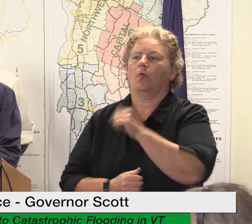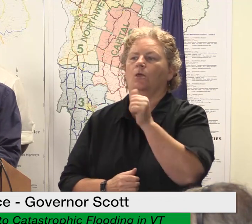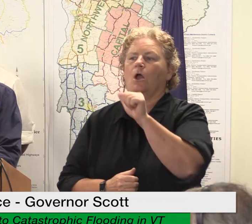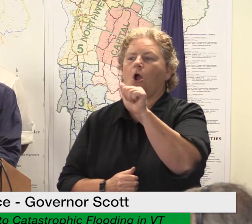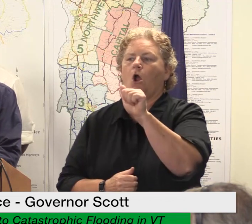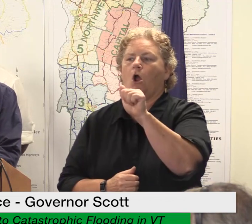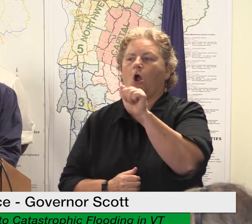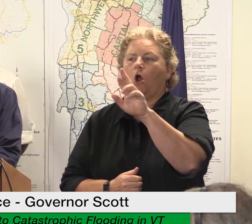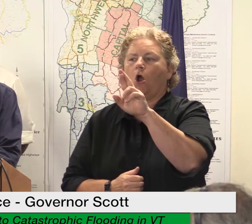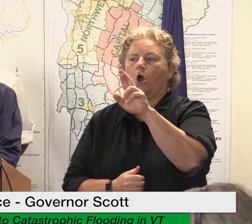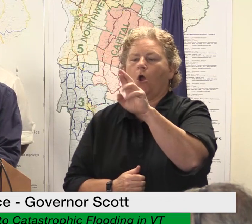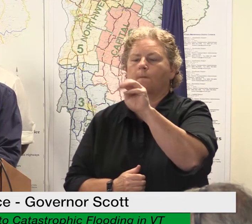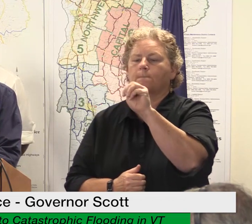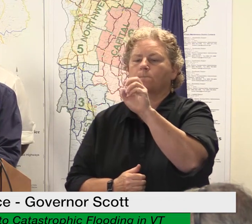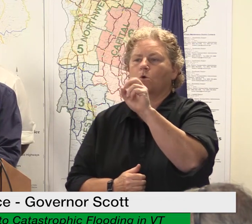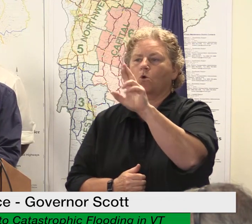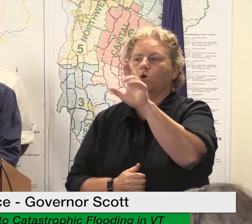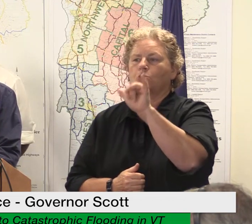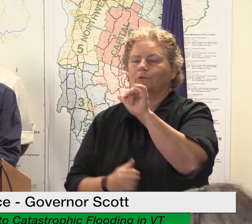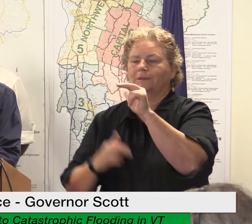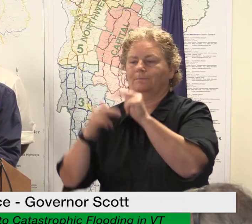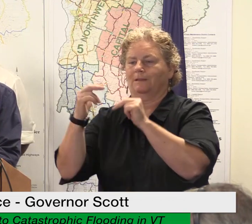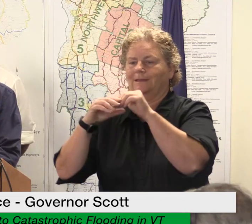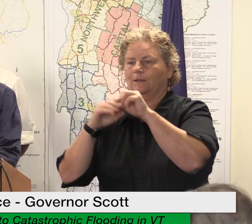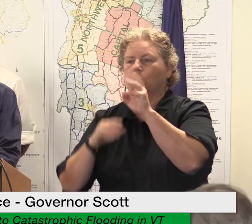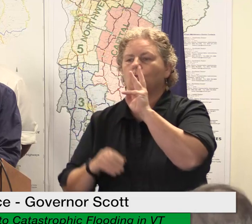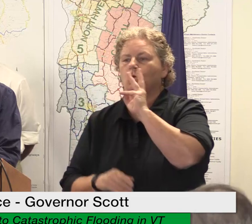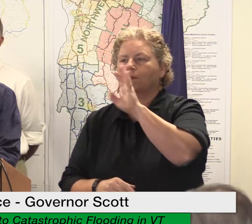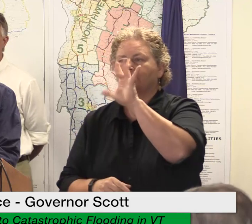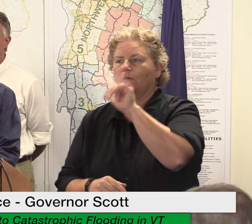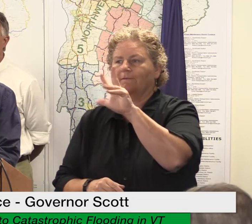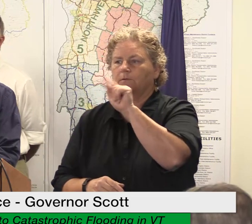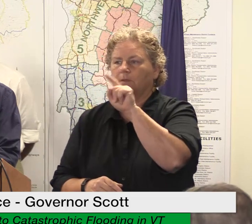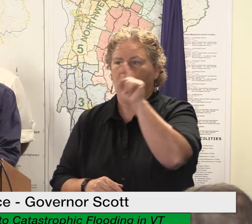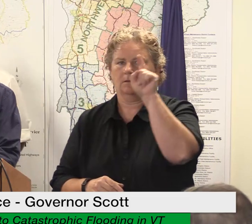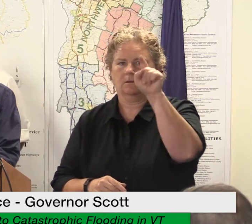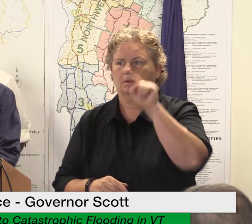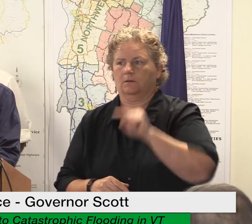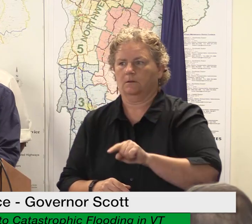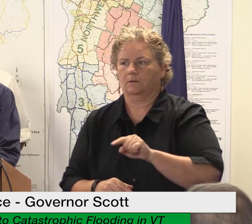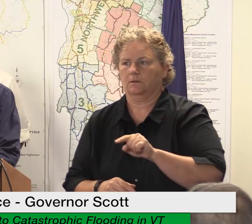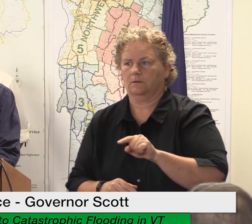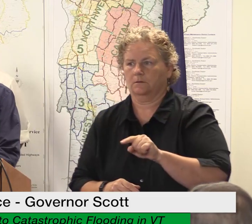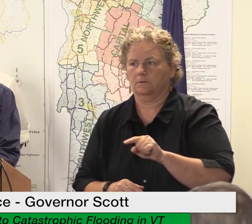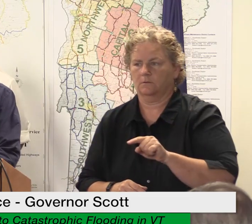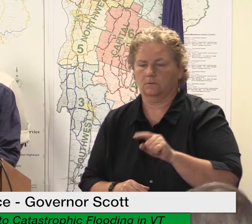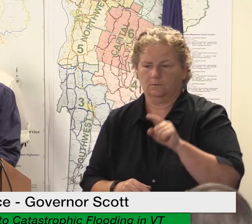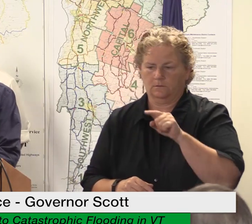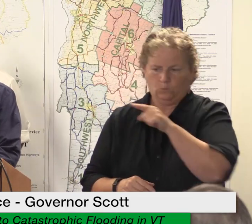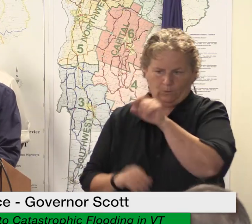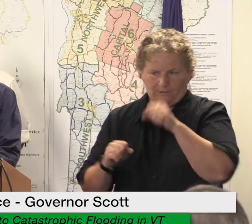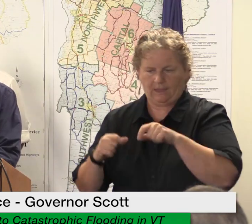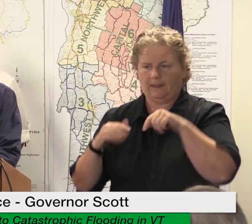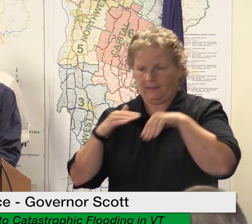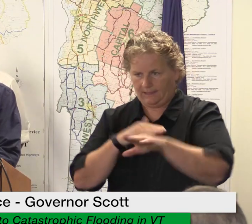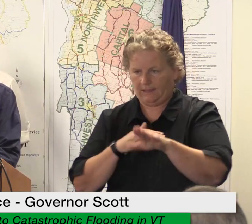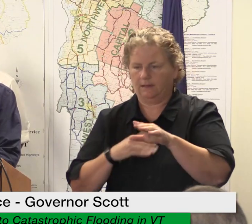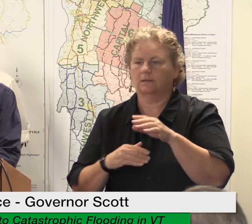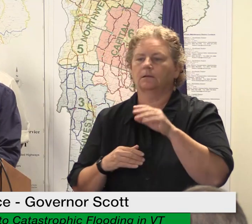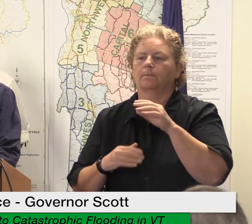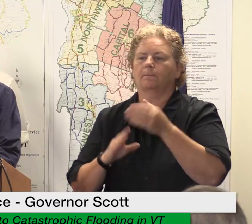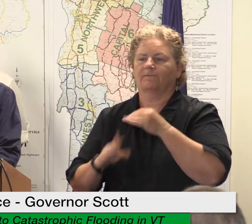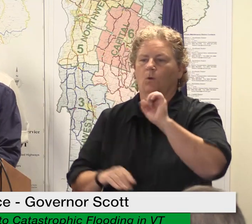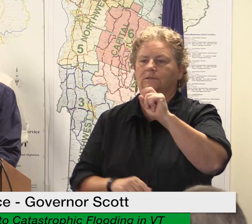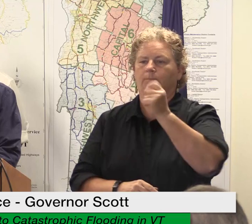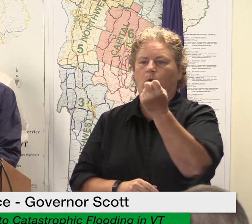the deadline to apply for assistance is september 12 2023 for the six original counties and 60 days